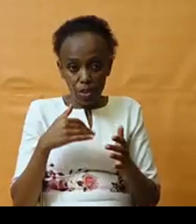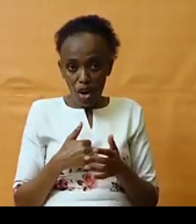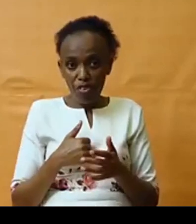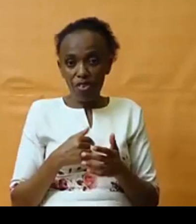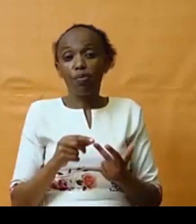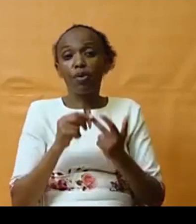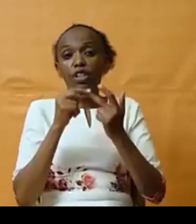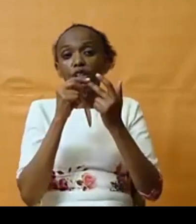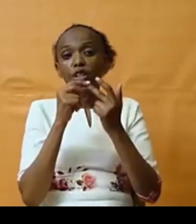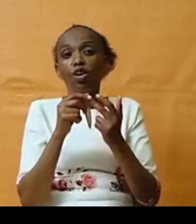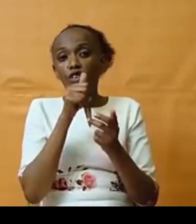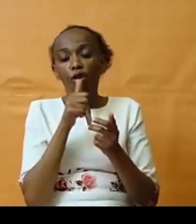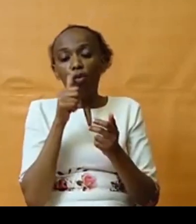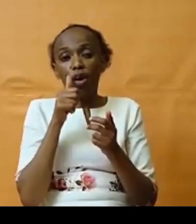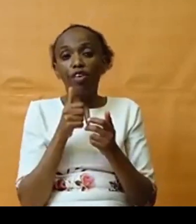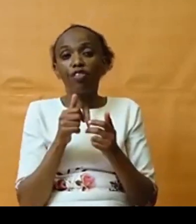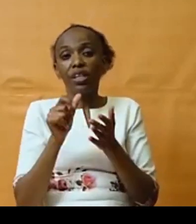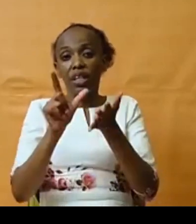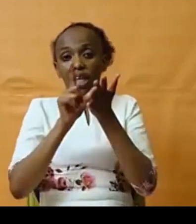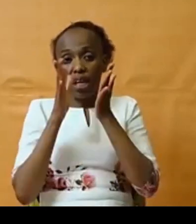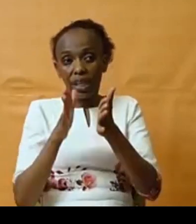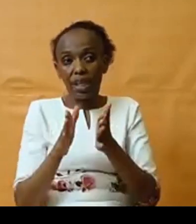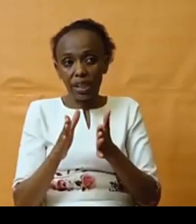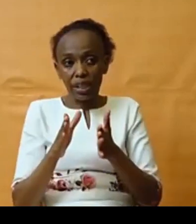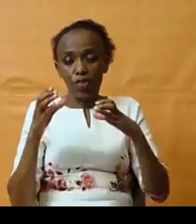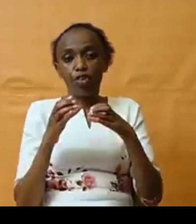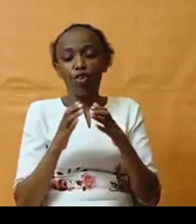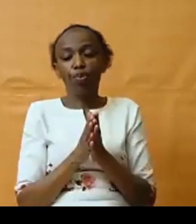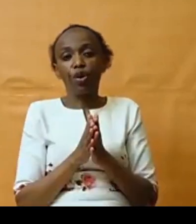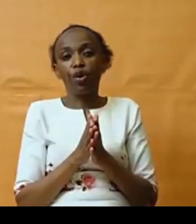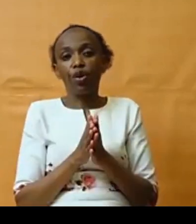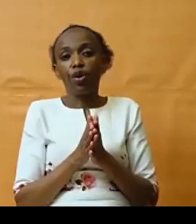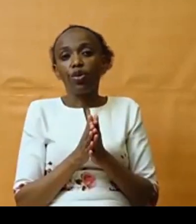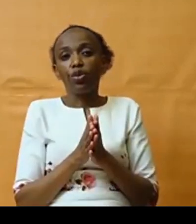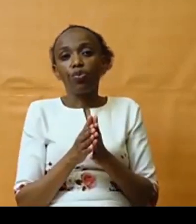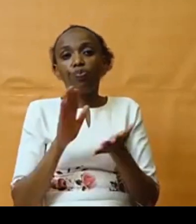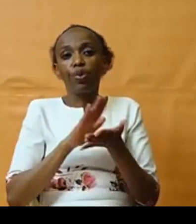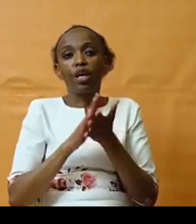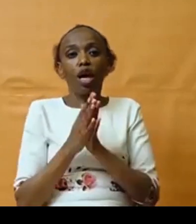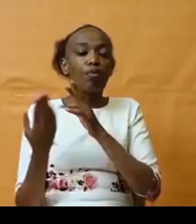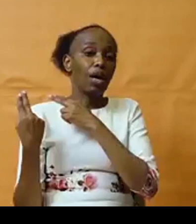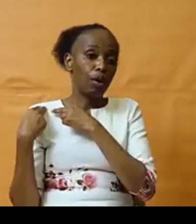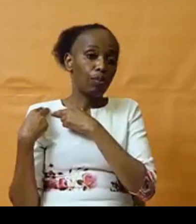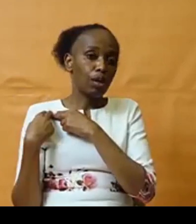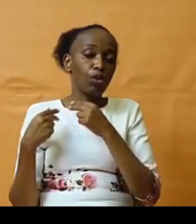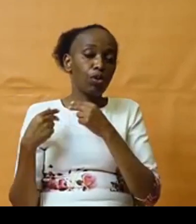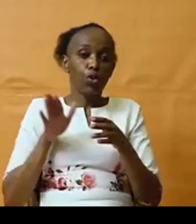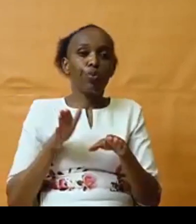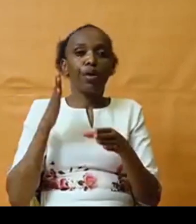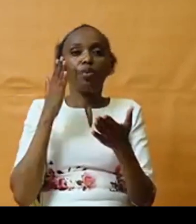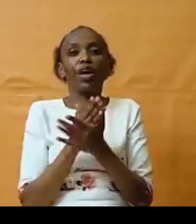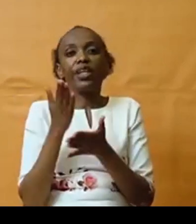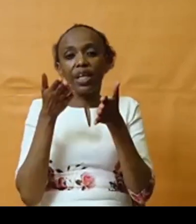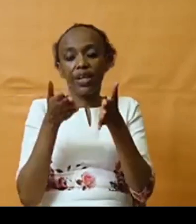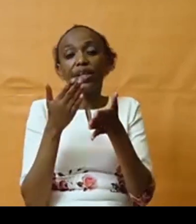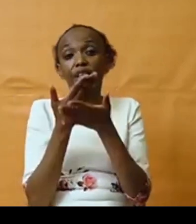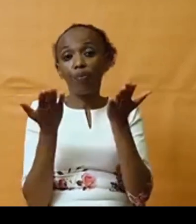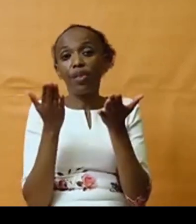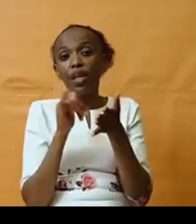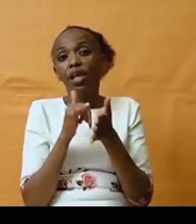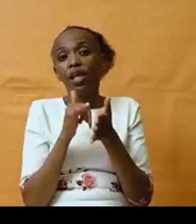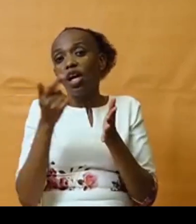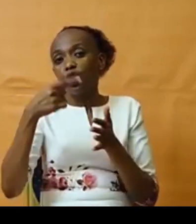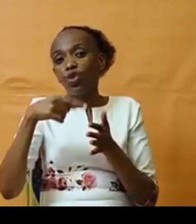private lenders, for corporations and for banks to be accountable to human rights. And I think this is something we should really